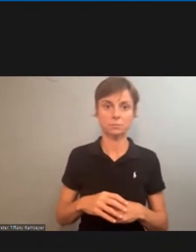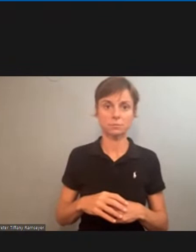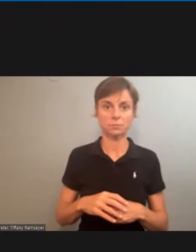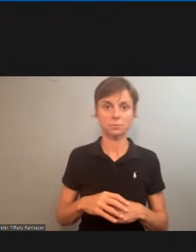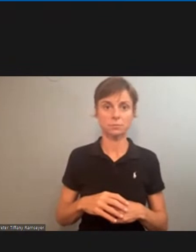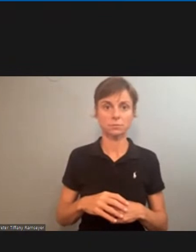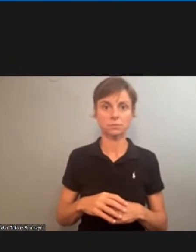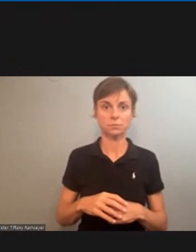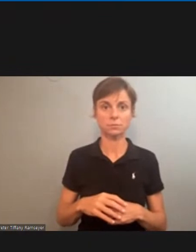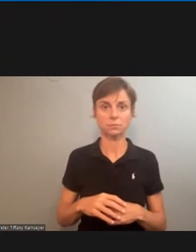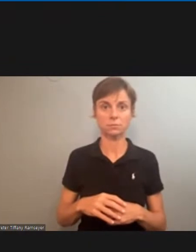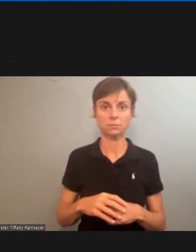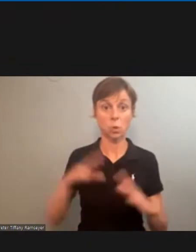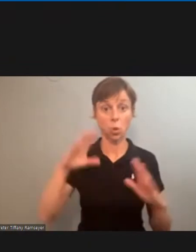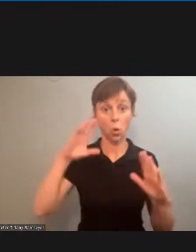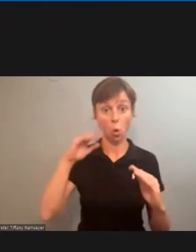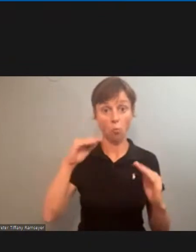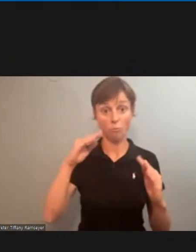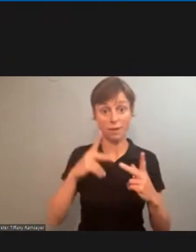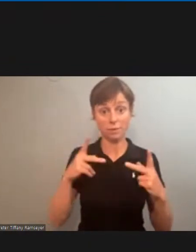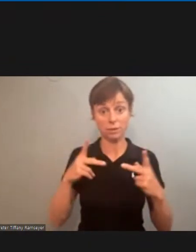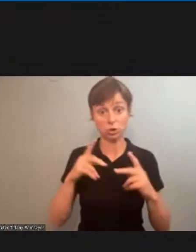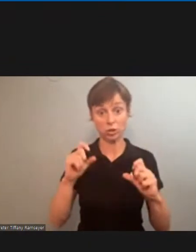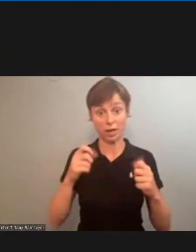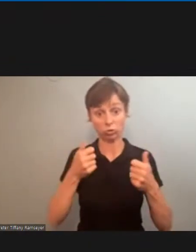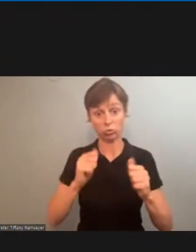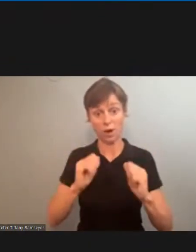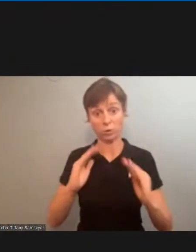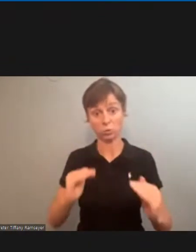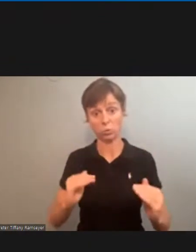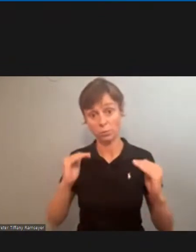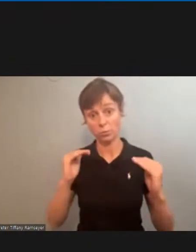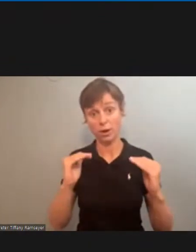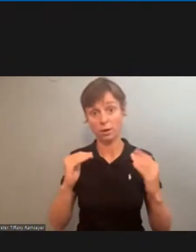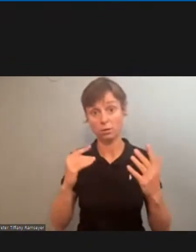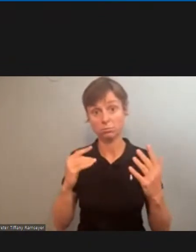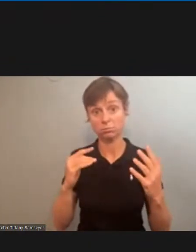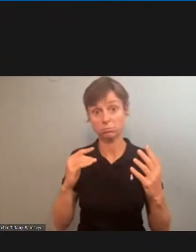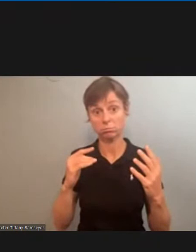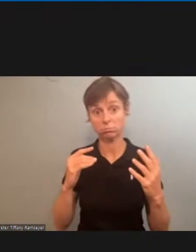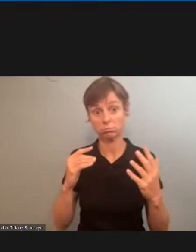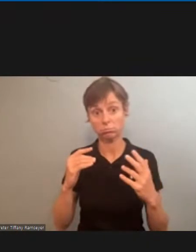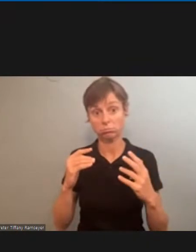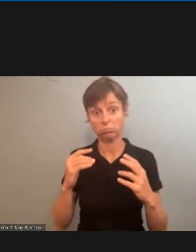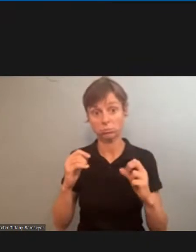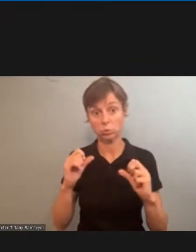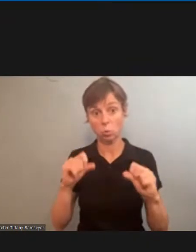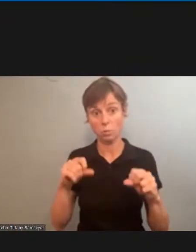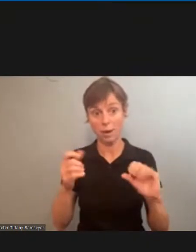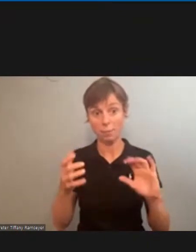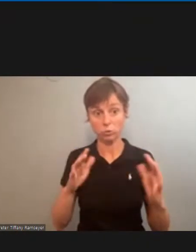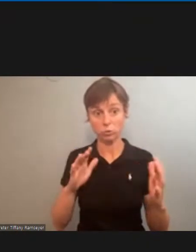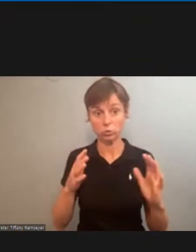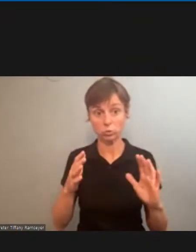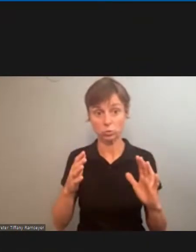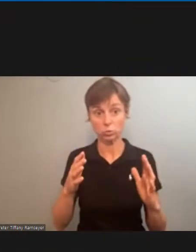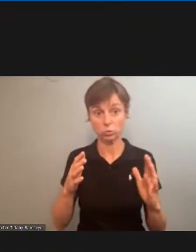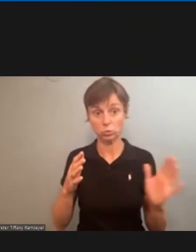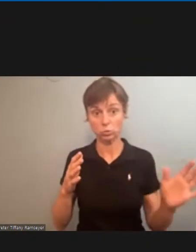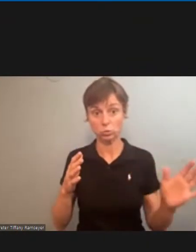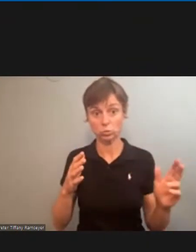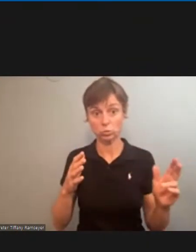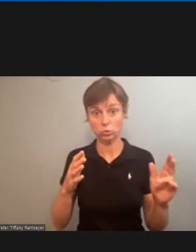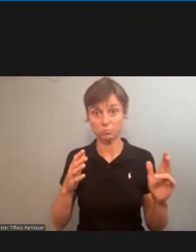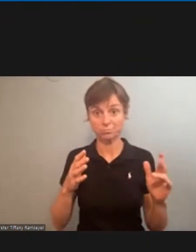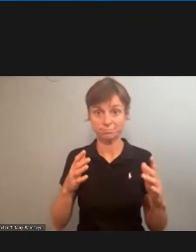we can attempt to upgrade will be able to kind of rise the